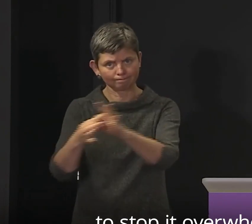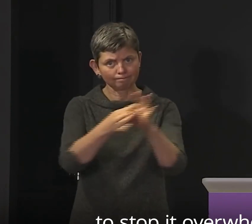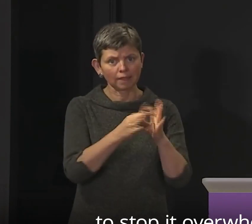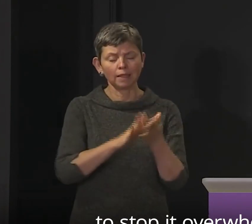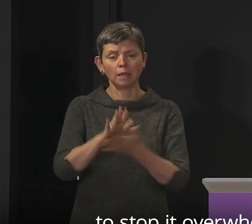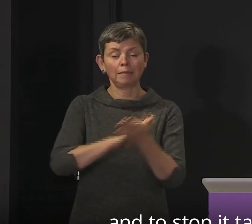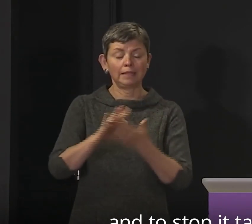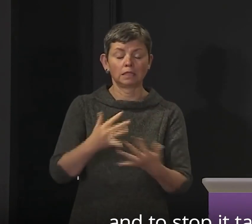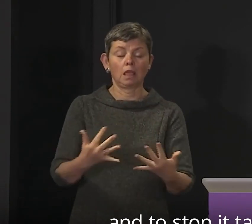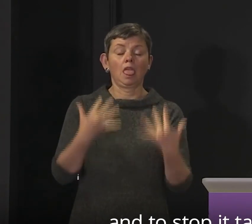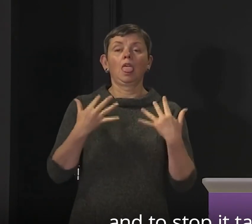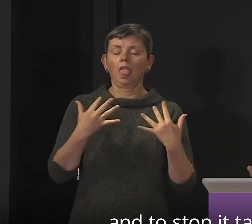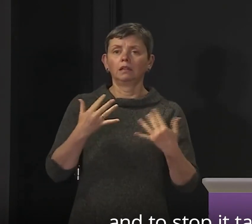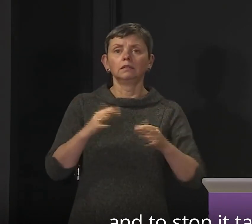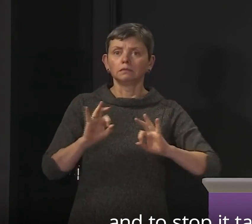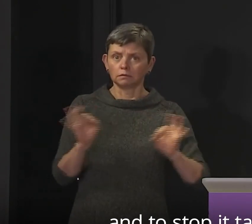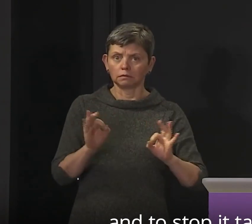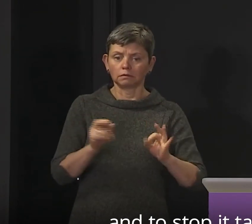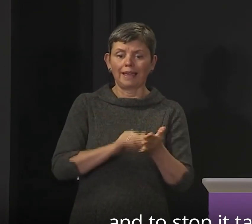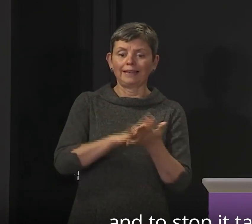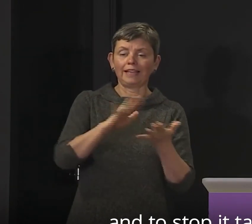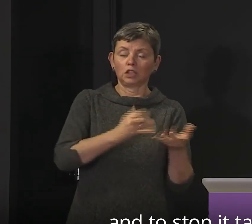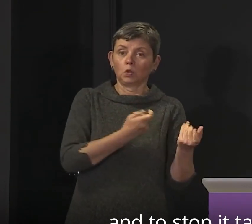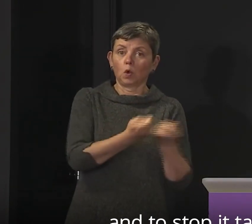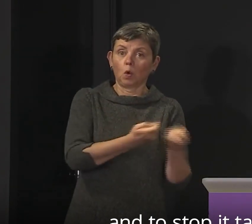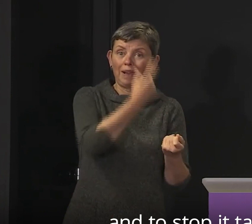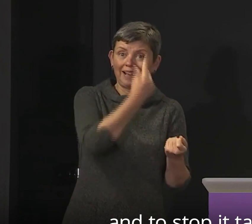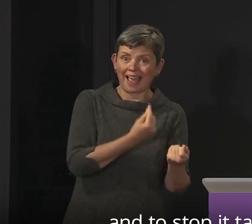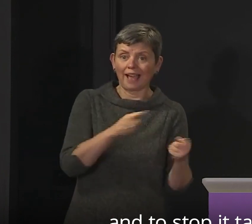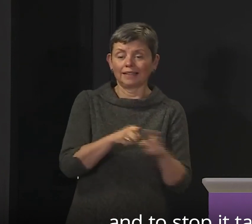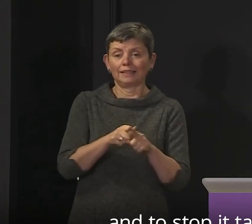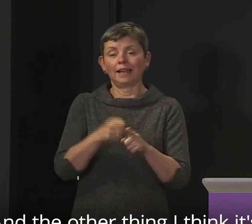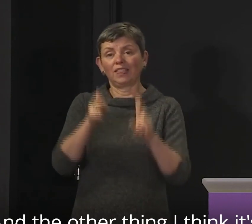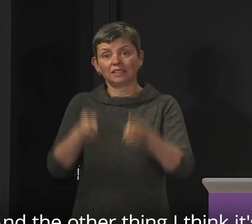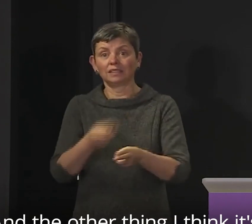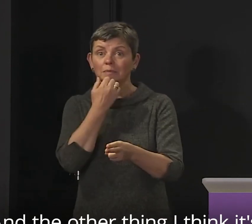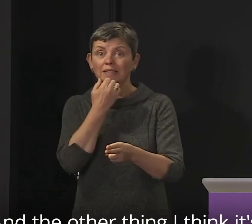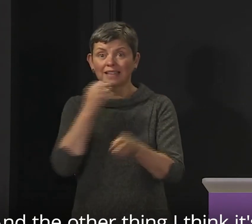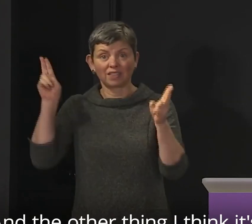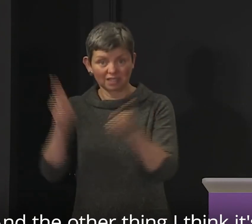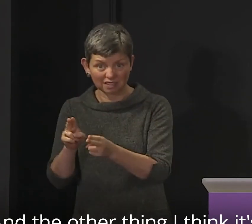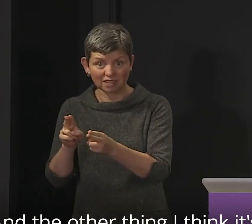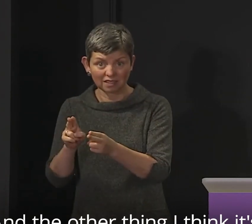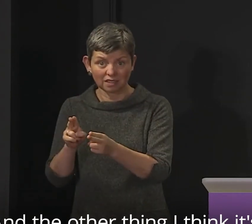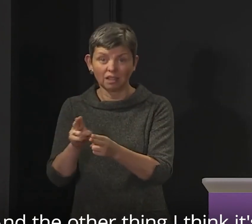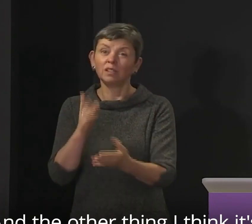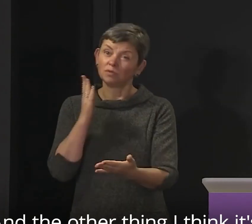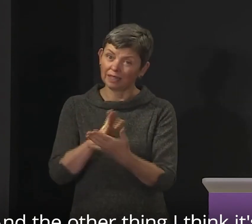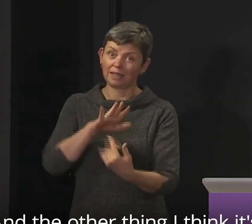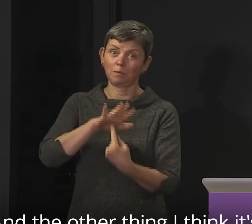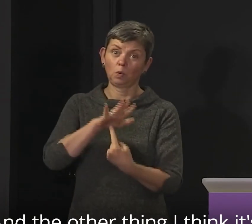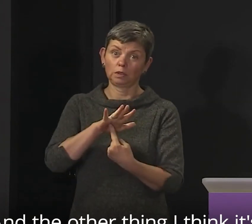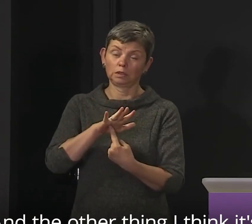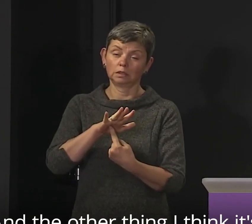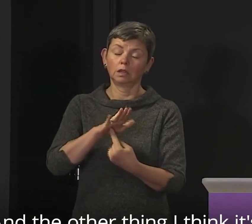our National Health Service and to stop it taking lives if we possibly can. And the other thing I think it's worth remembering not